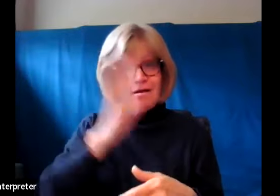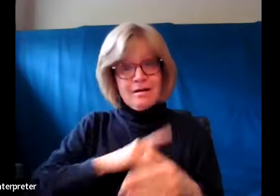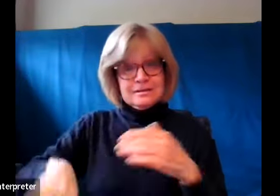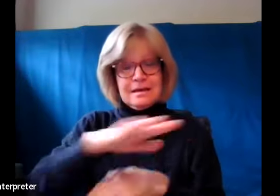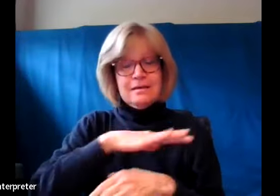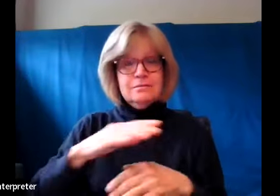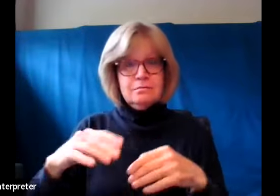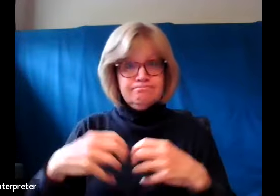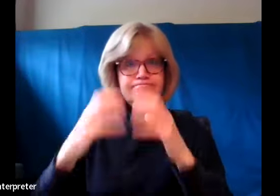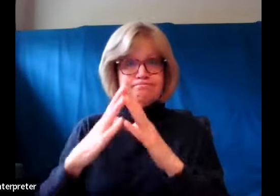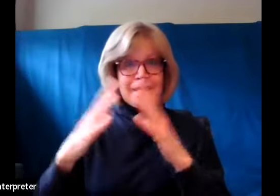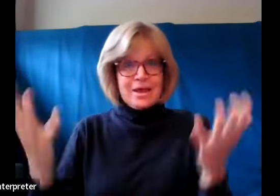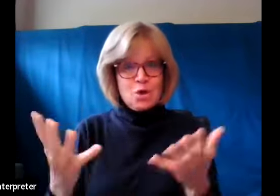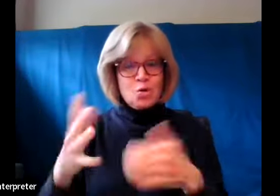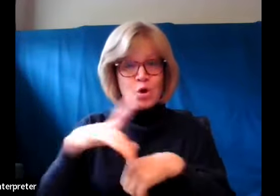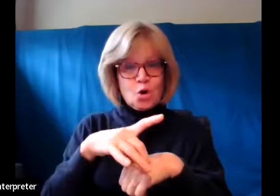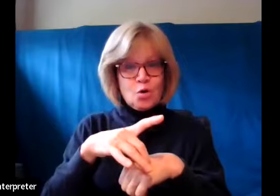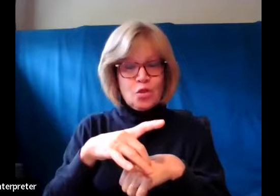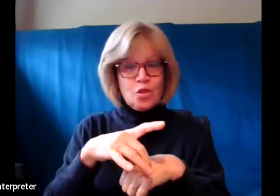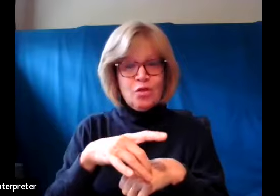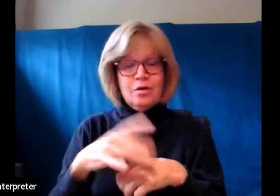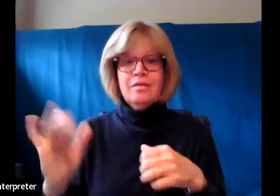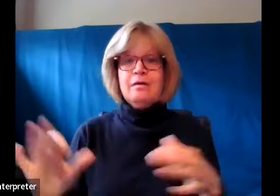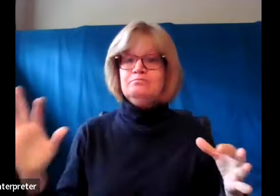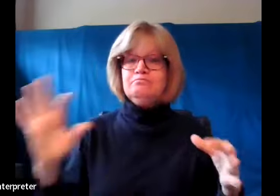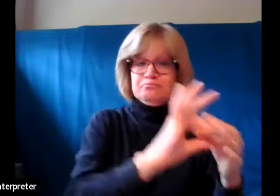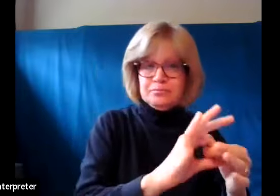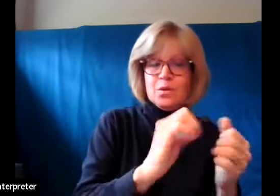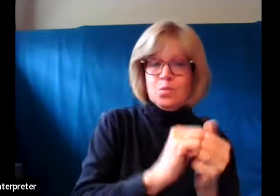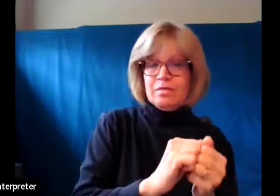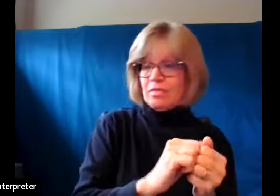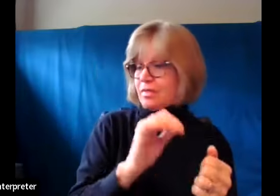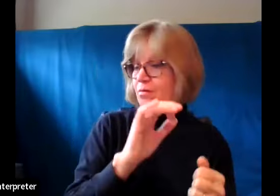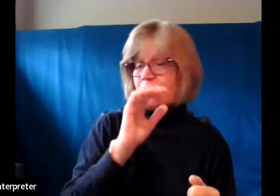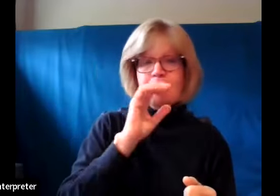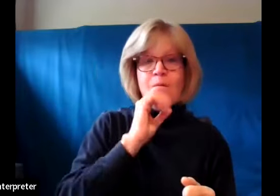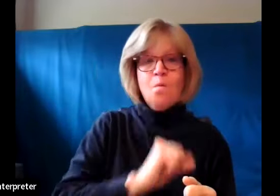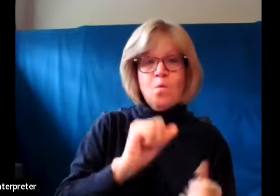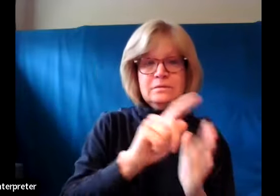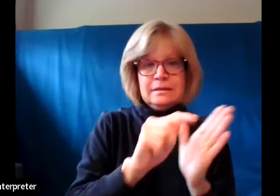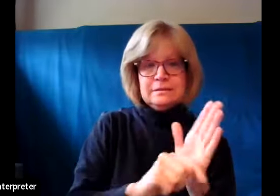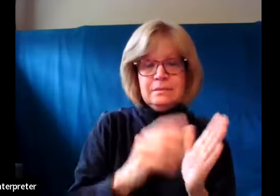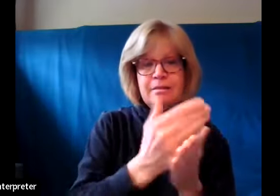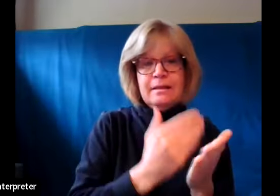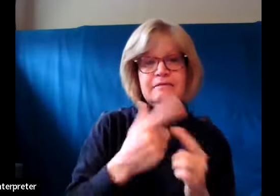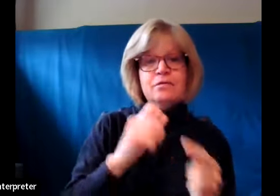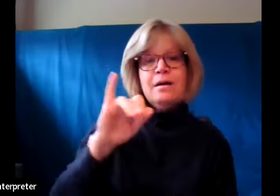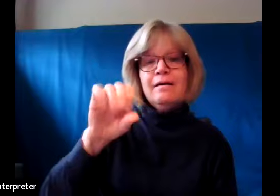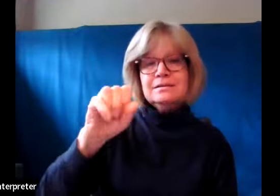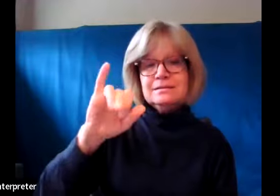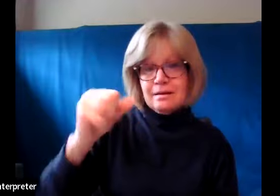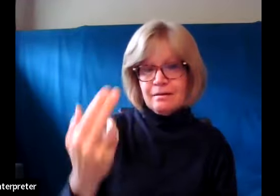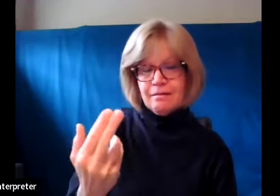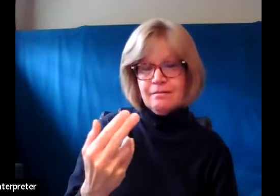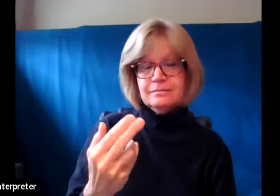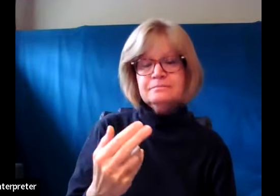Which brings us to the Old Testament lesson that Pastor Lynn read for us a little while ago. In Isaiah. Where